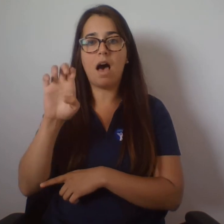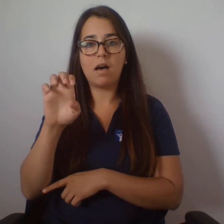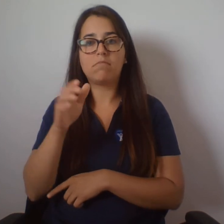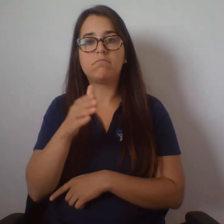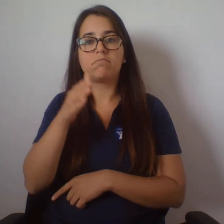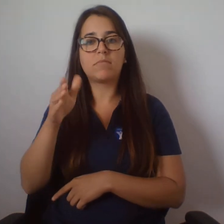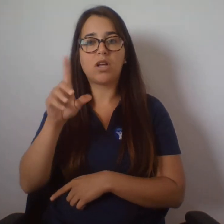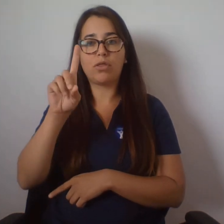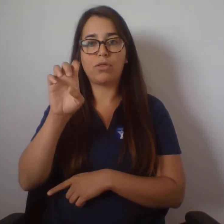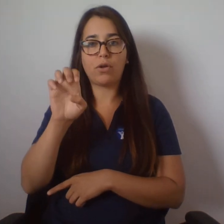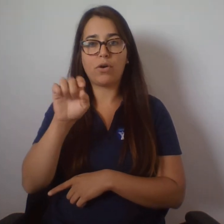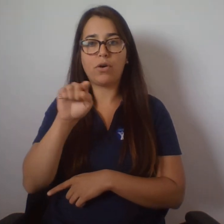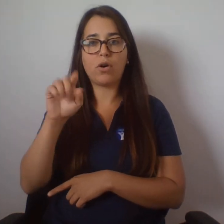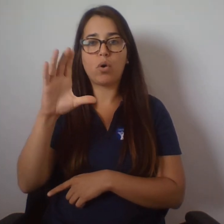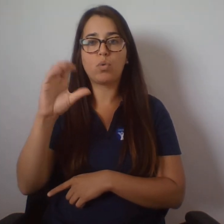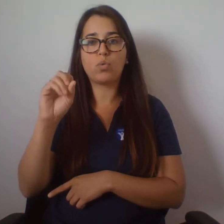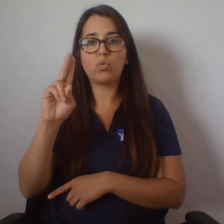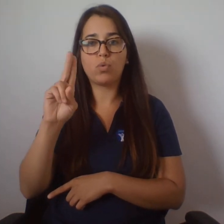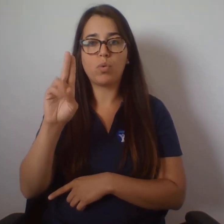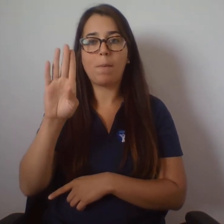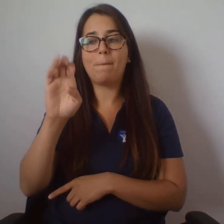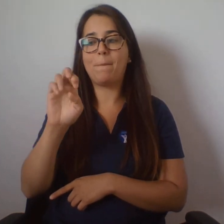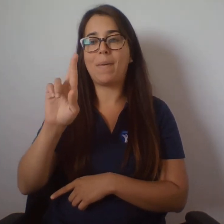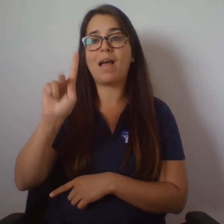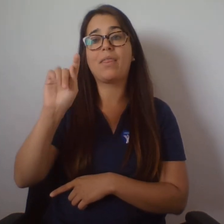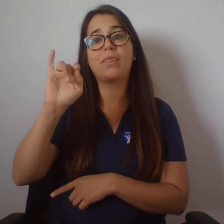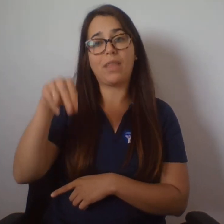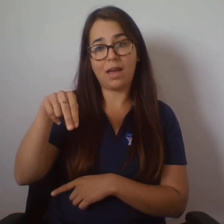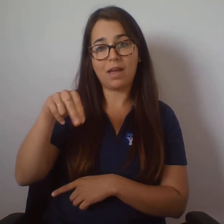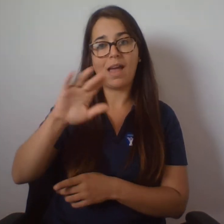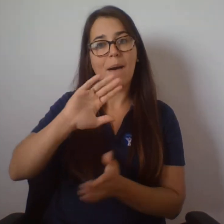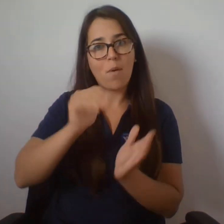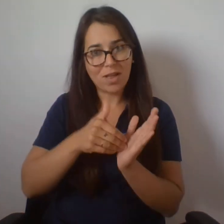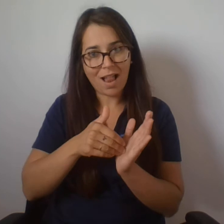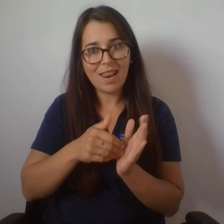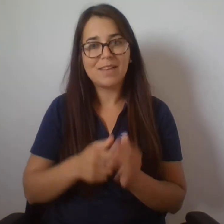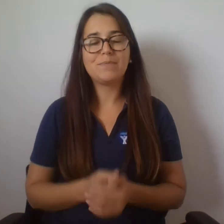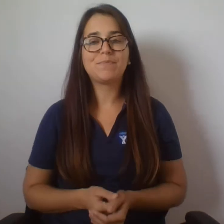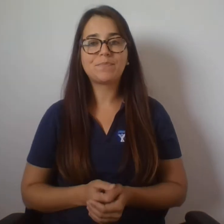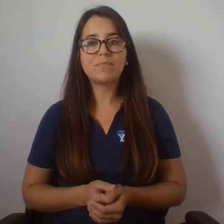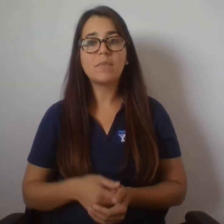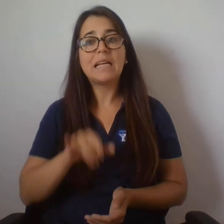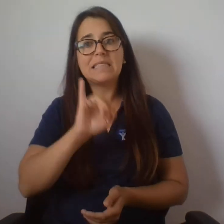1, 2, 3, 4, 5,